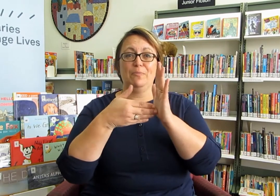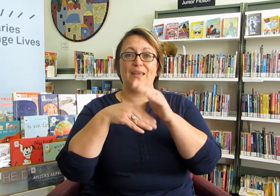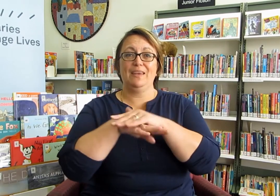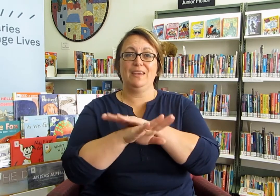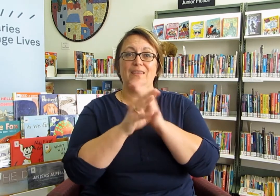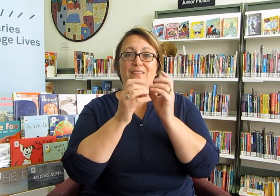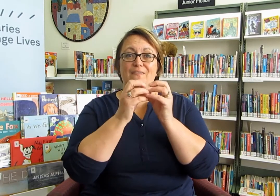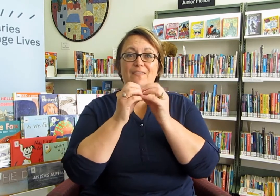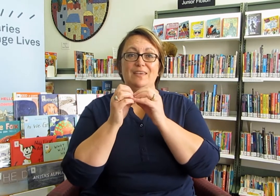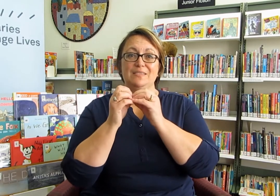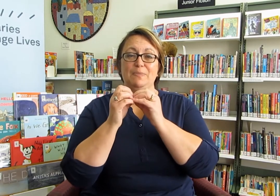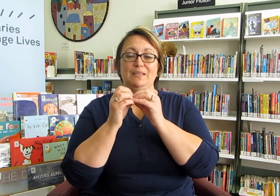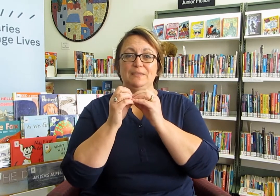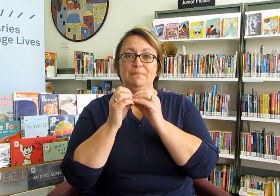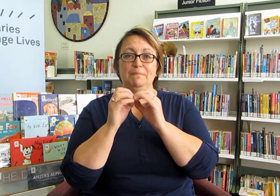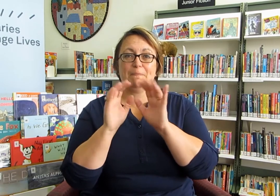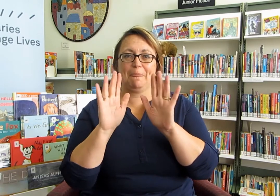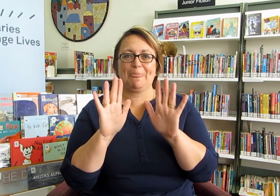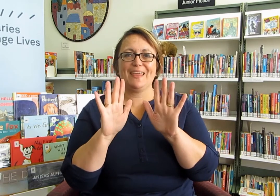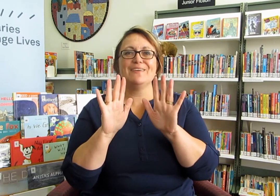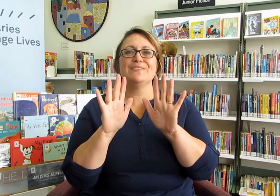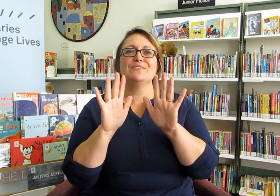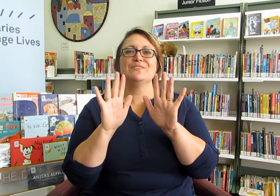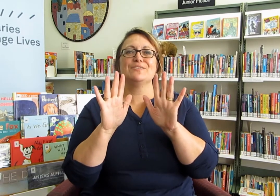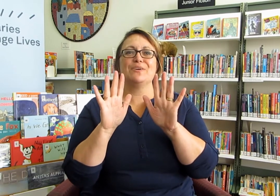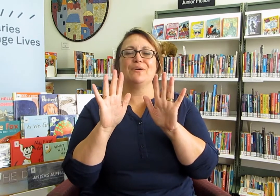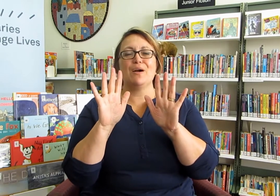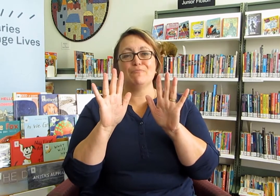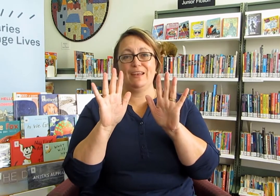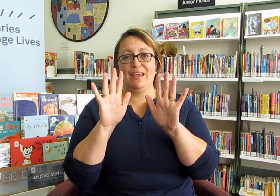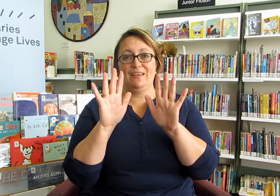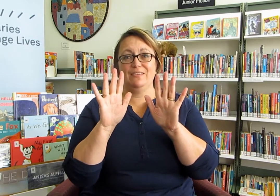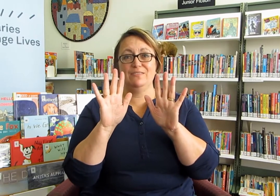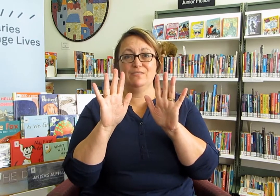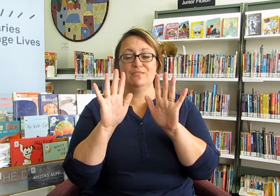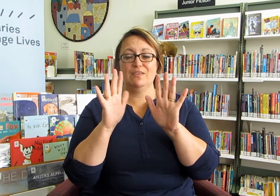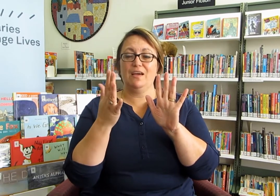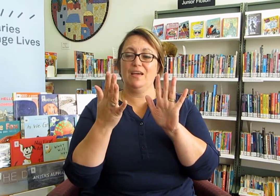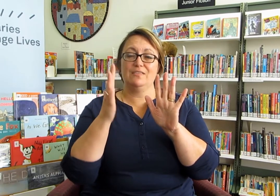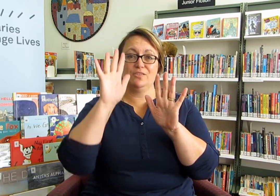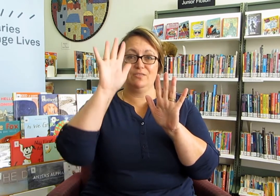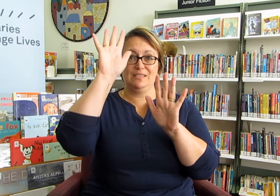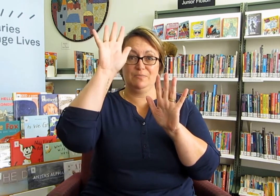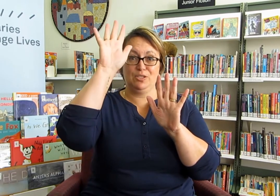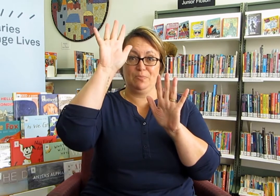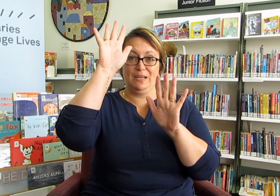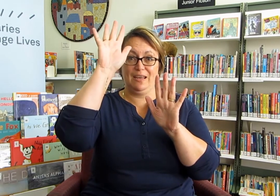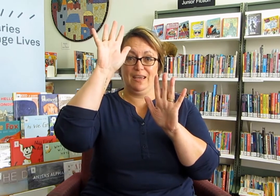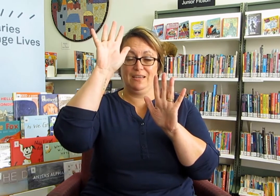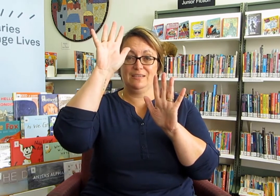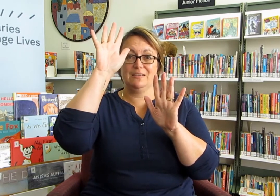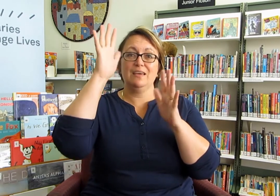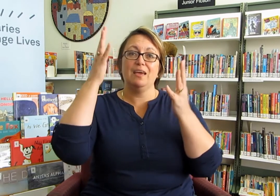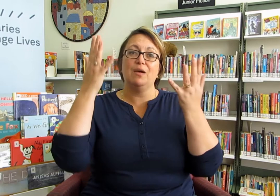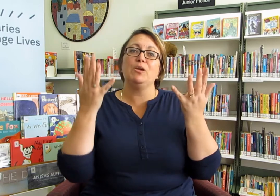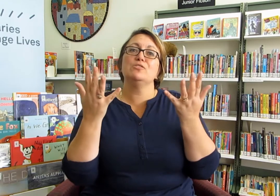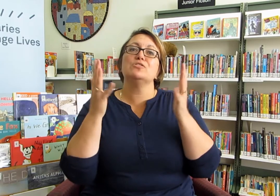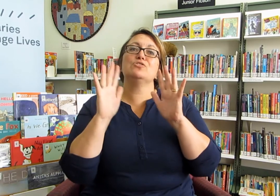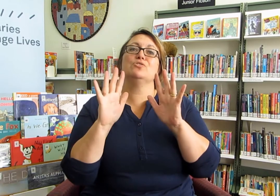in fingerspelling. So I'm right-handed, so this is my dominant hand, and we use a two